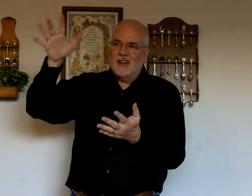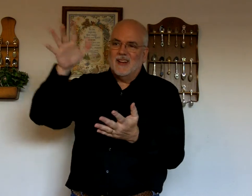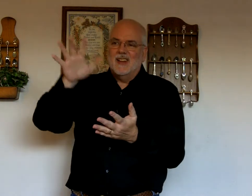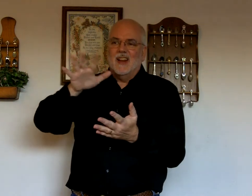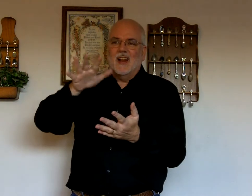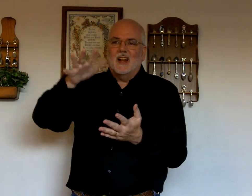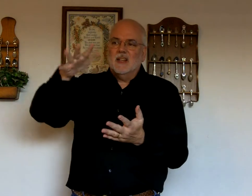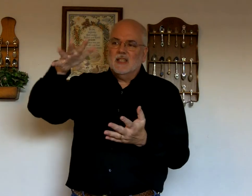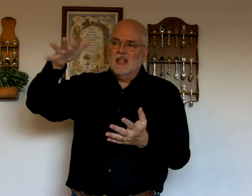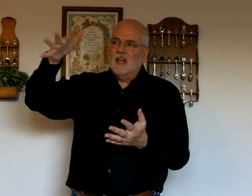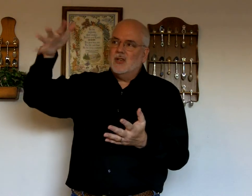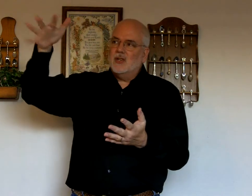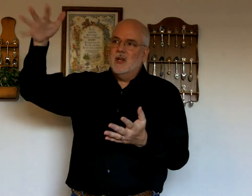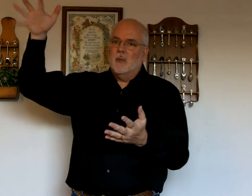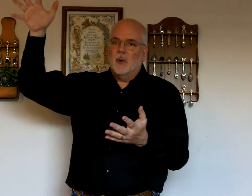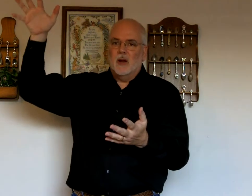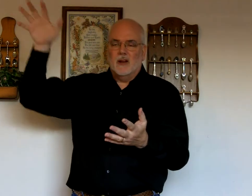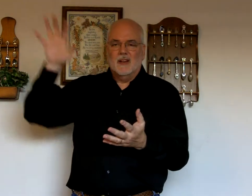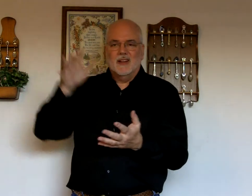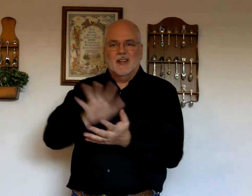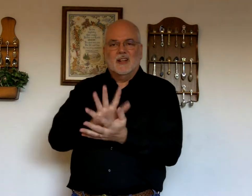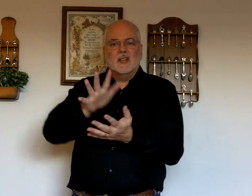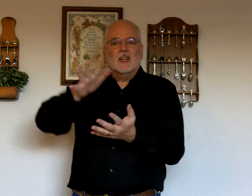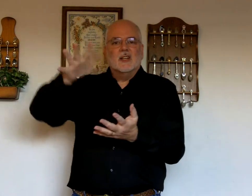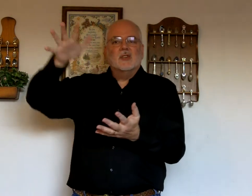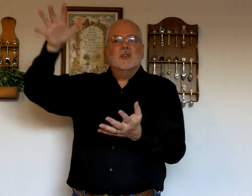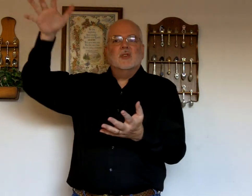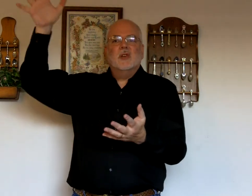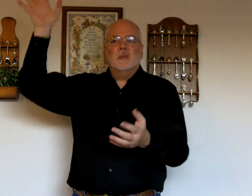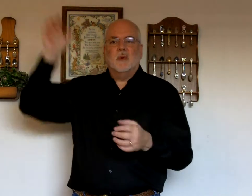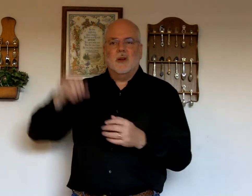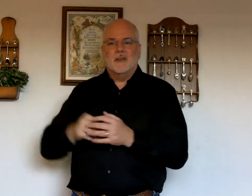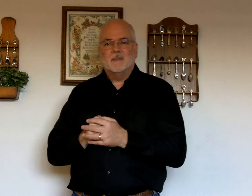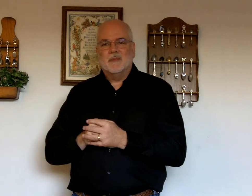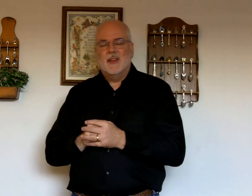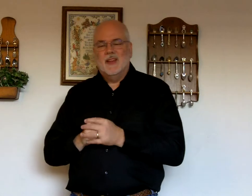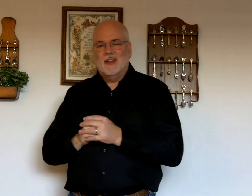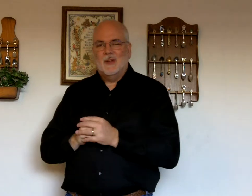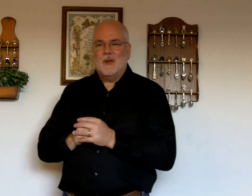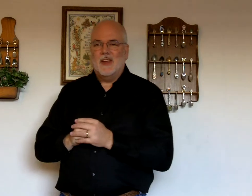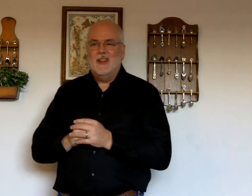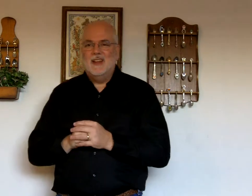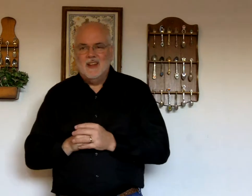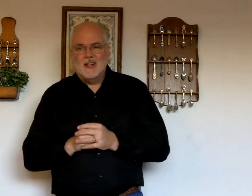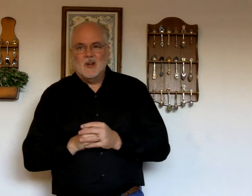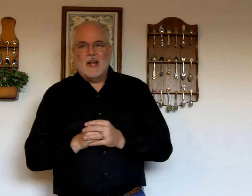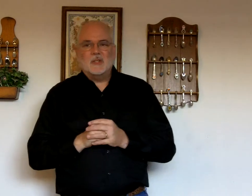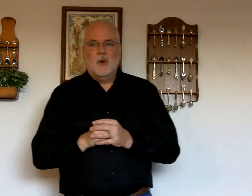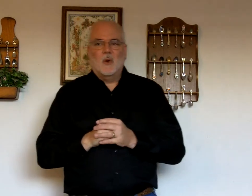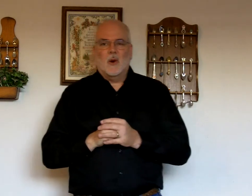then a shimmering shimmering okay that's glory